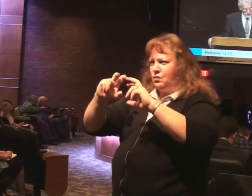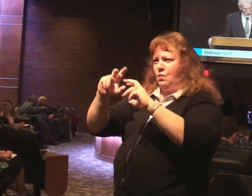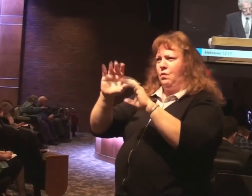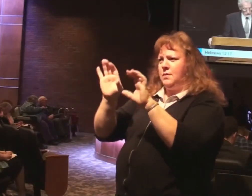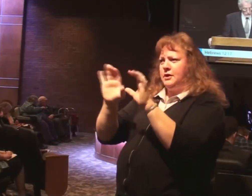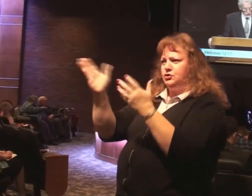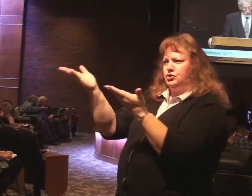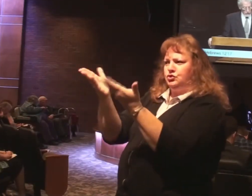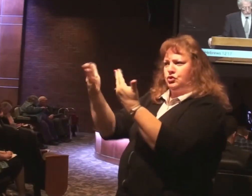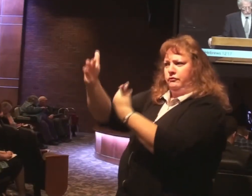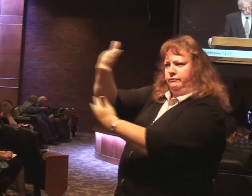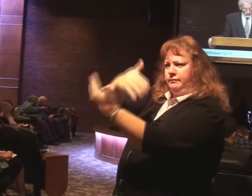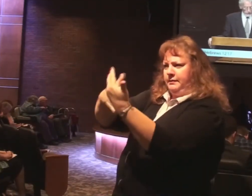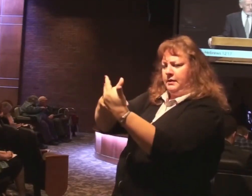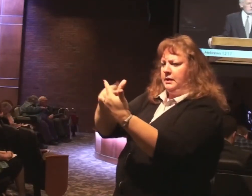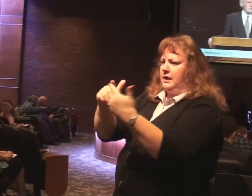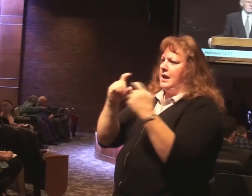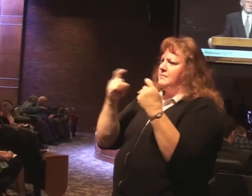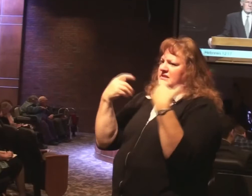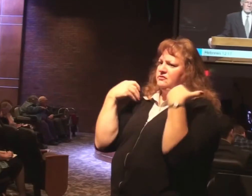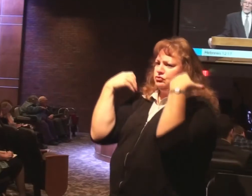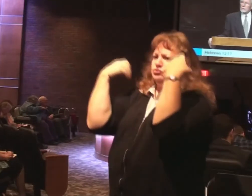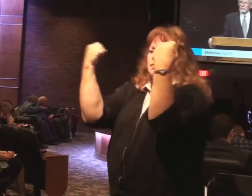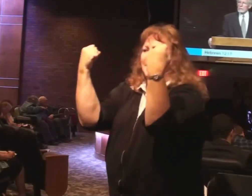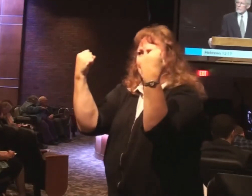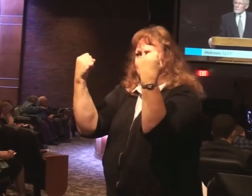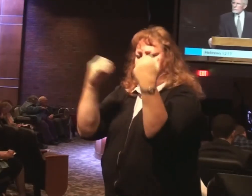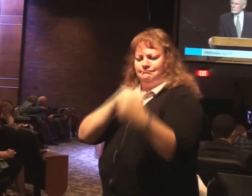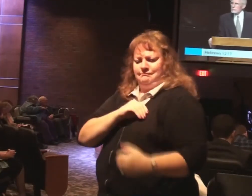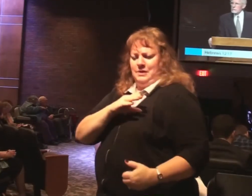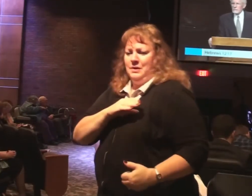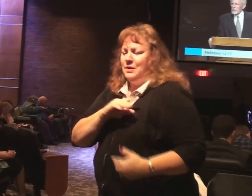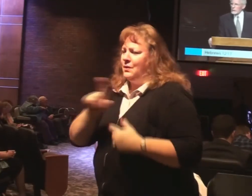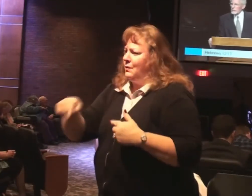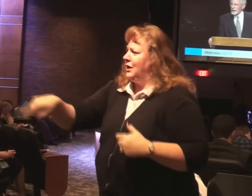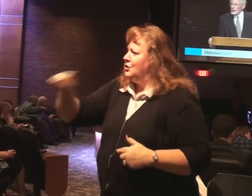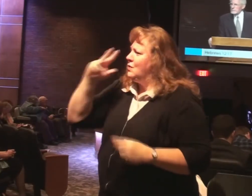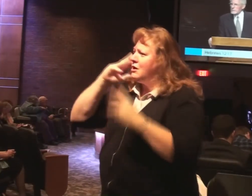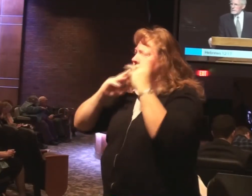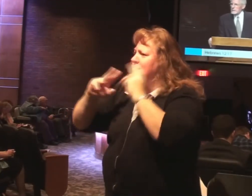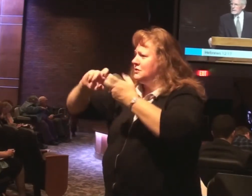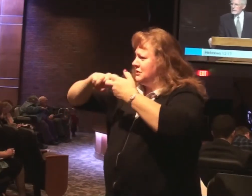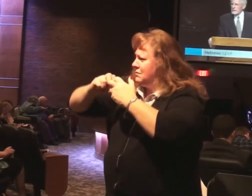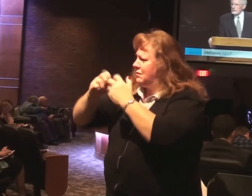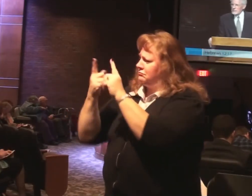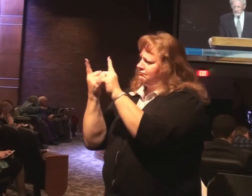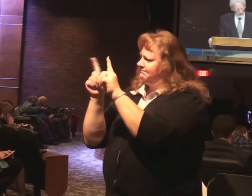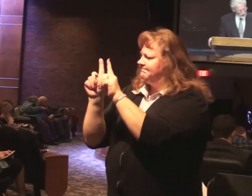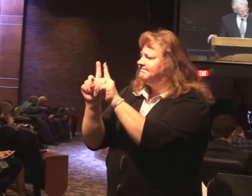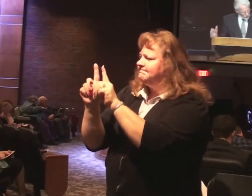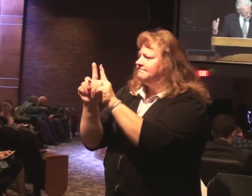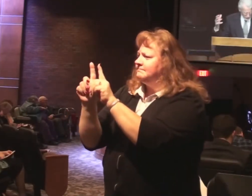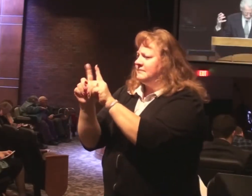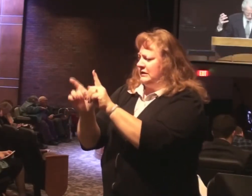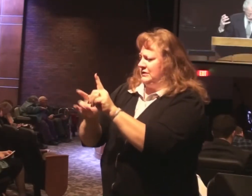Verse 12, we're to strengthen those who are going through difficult times. To feel their spiritual